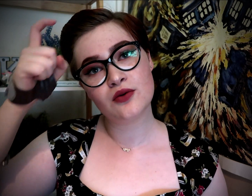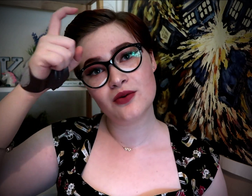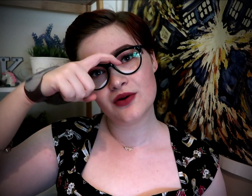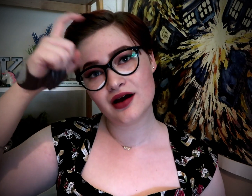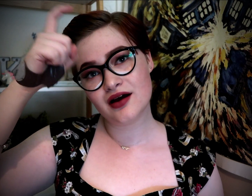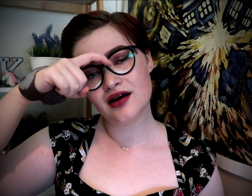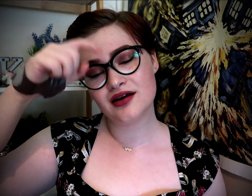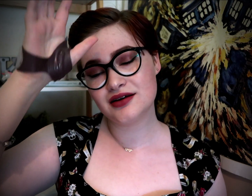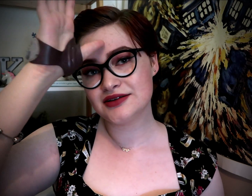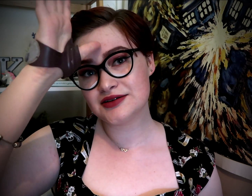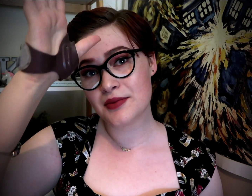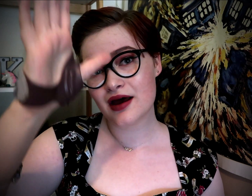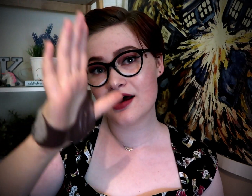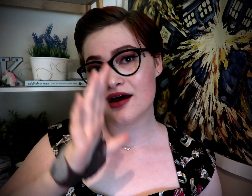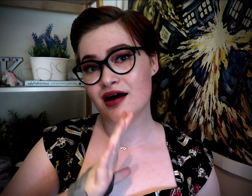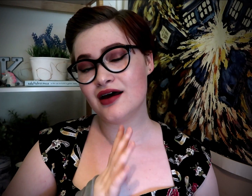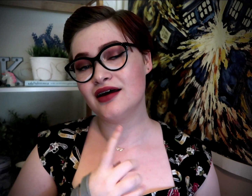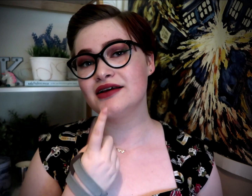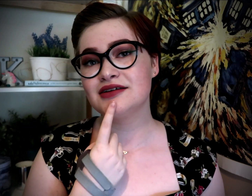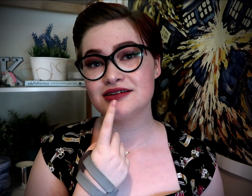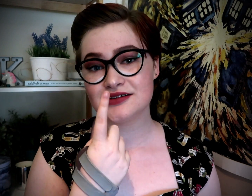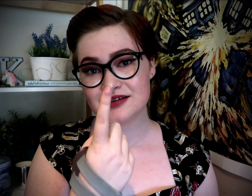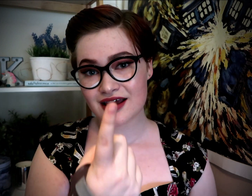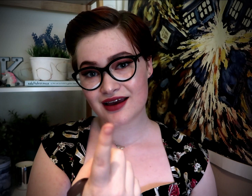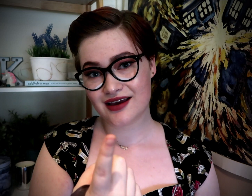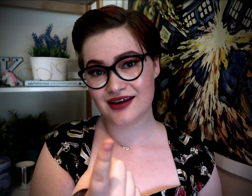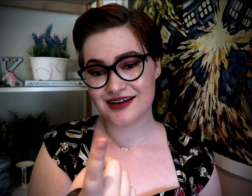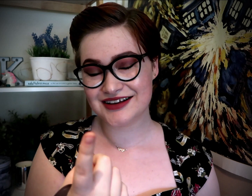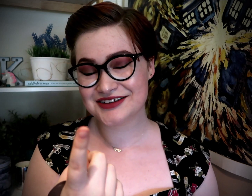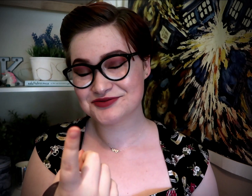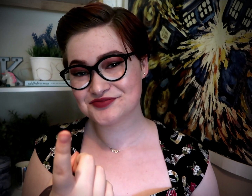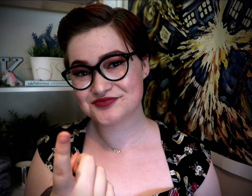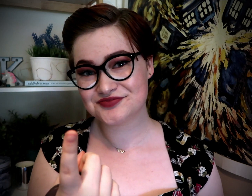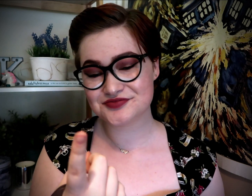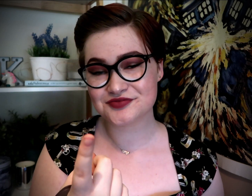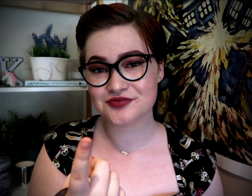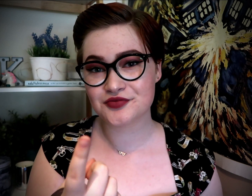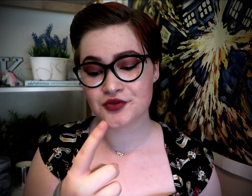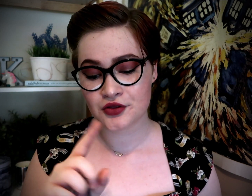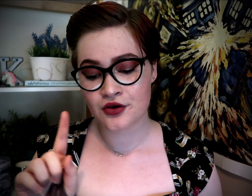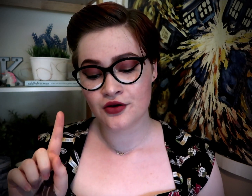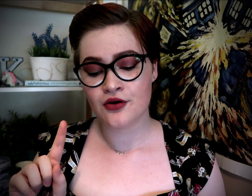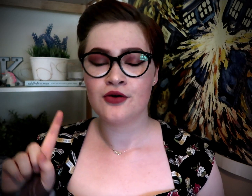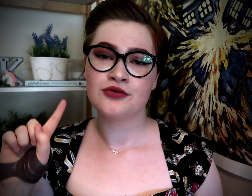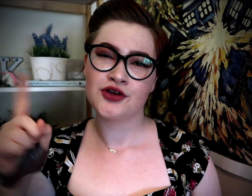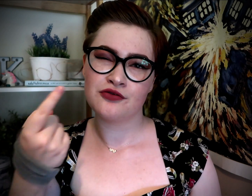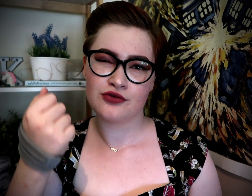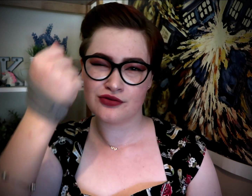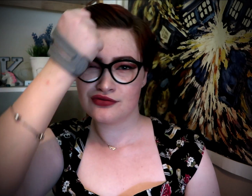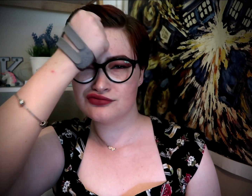Wise men say only fools